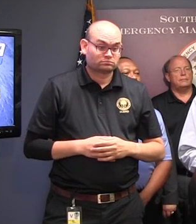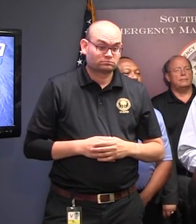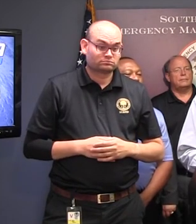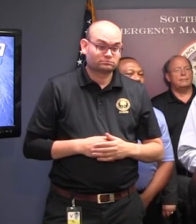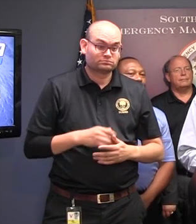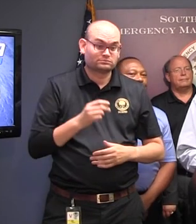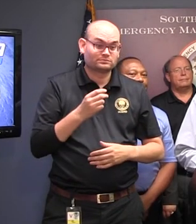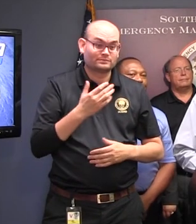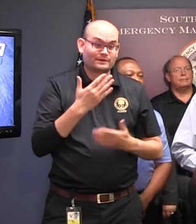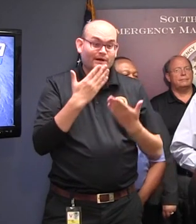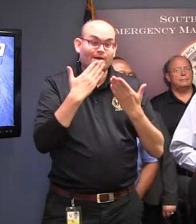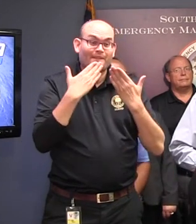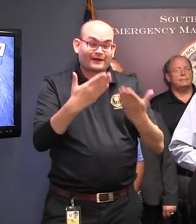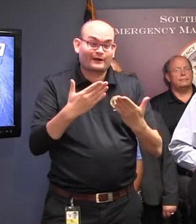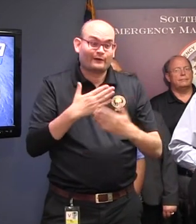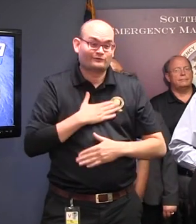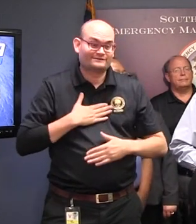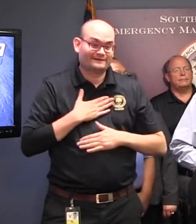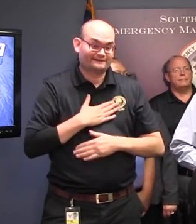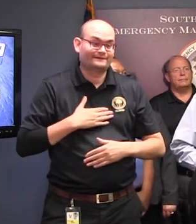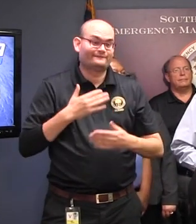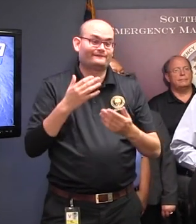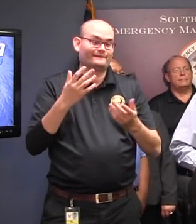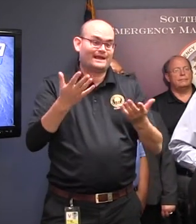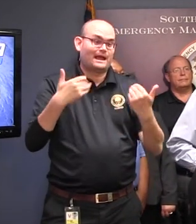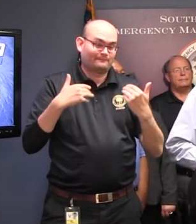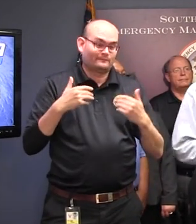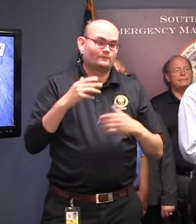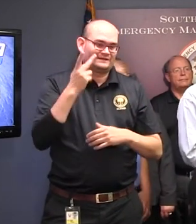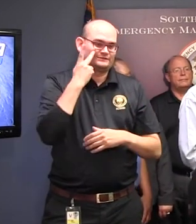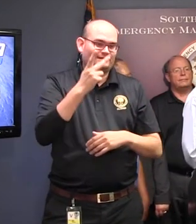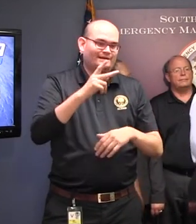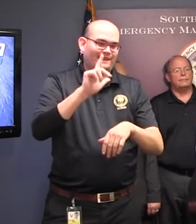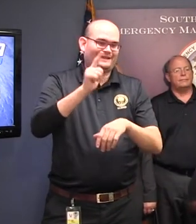Thank you very much. Appreciate you coming. We'll have more later today.